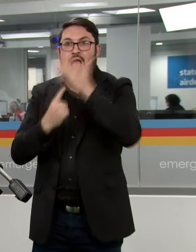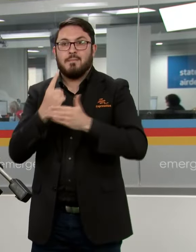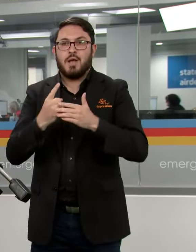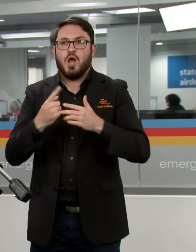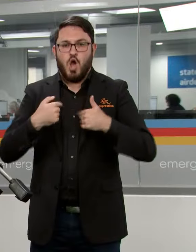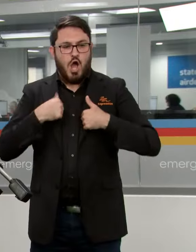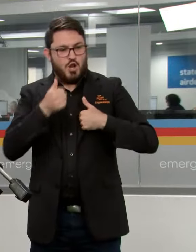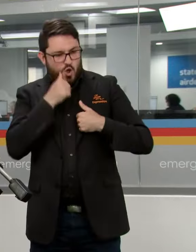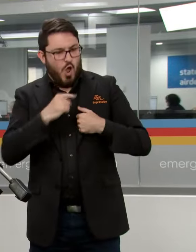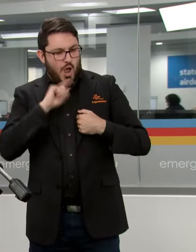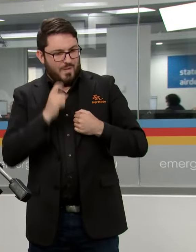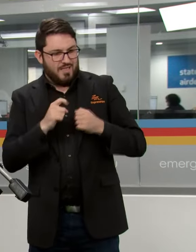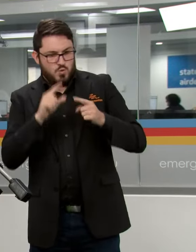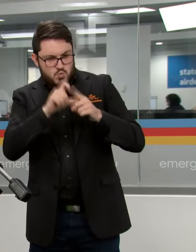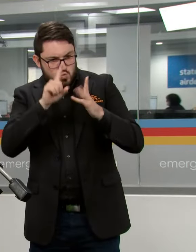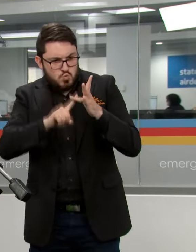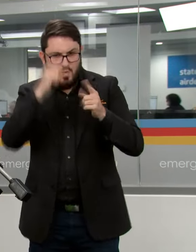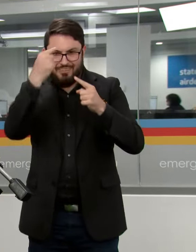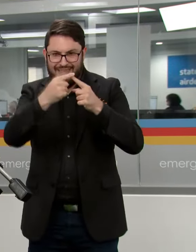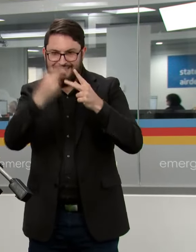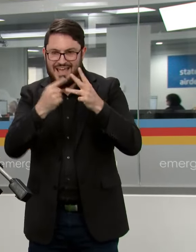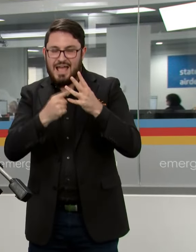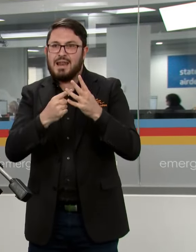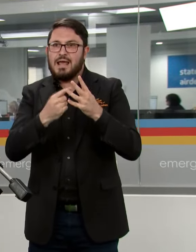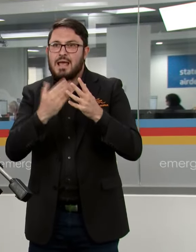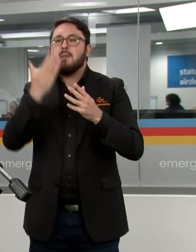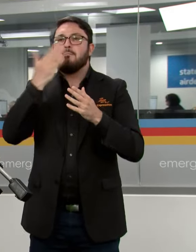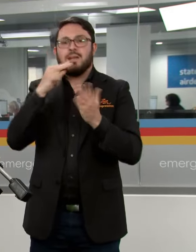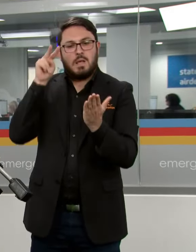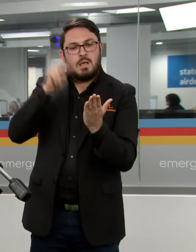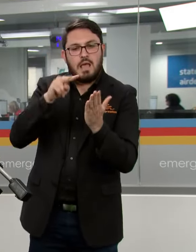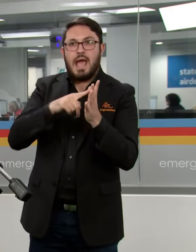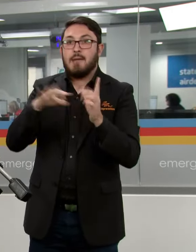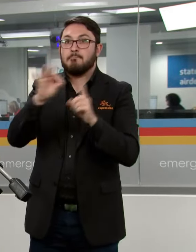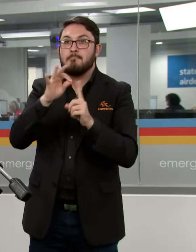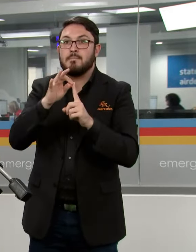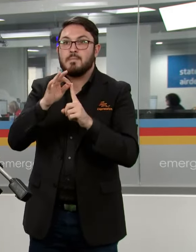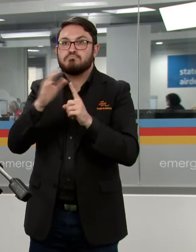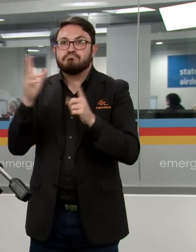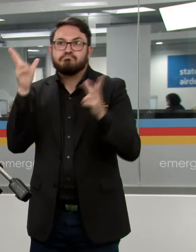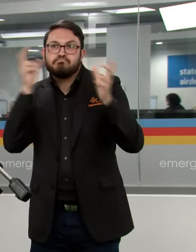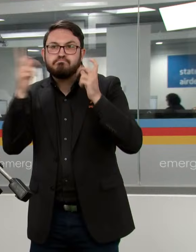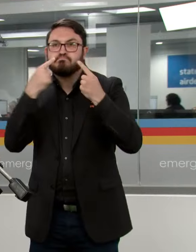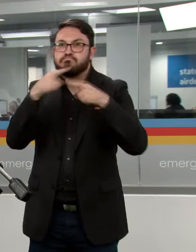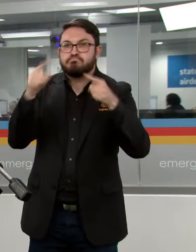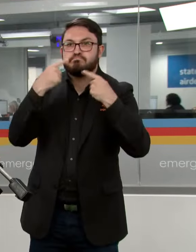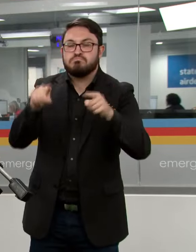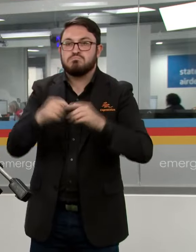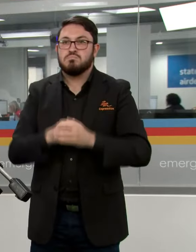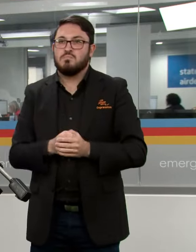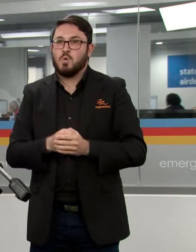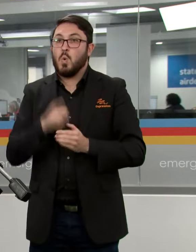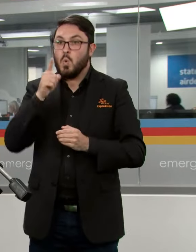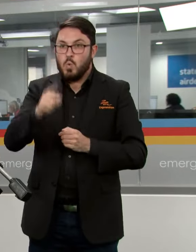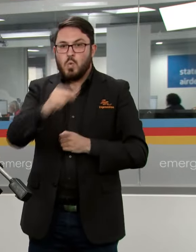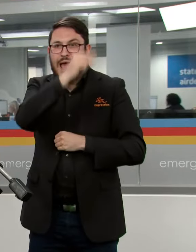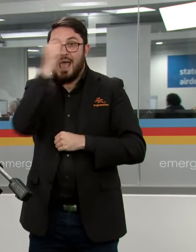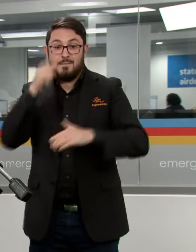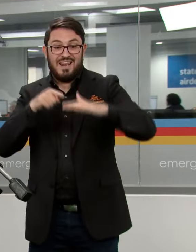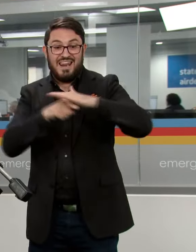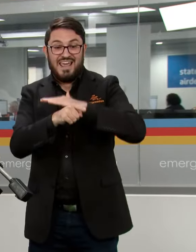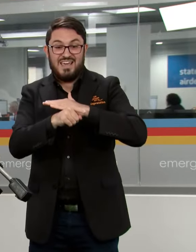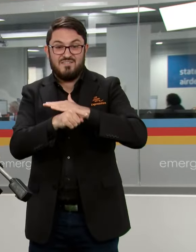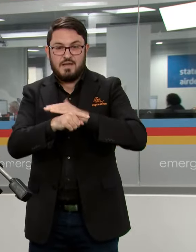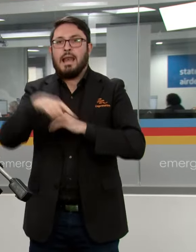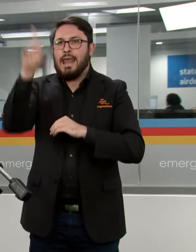monitor the BIC emergency app and listen to local broadcasters. If you are leaving leave early if you decide